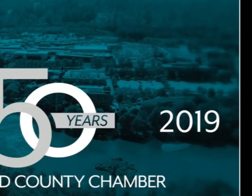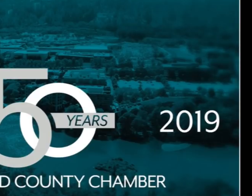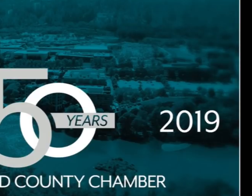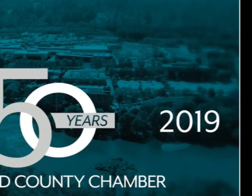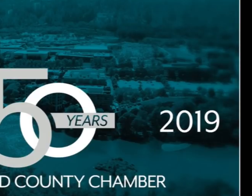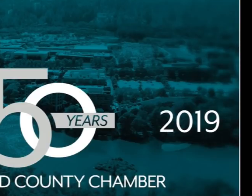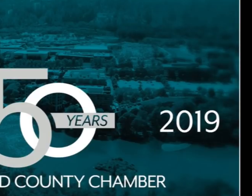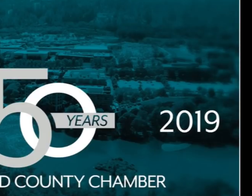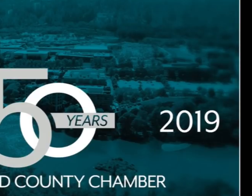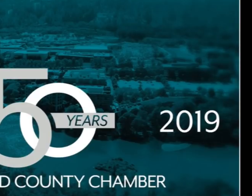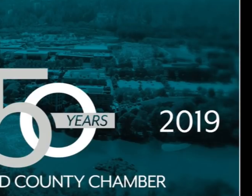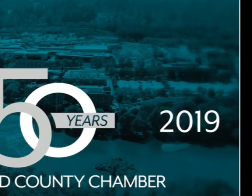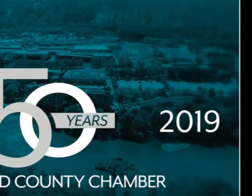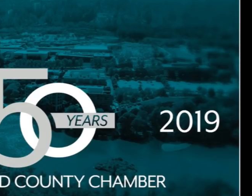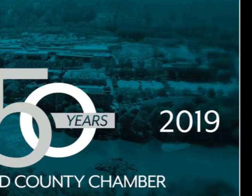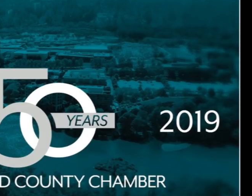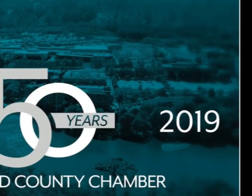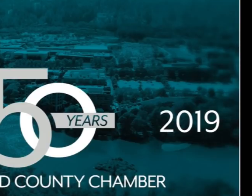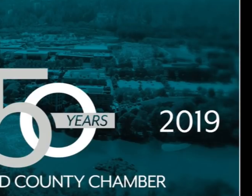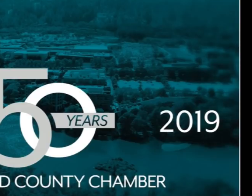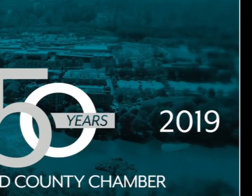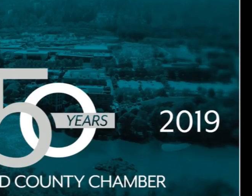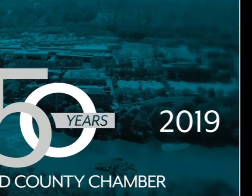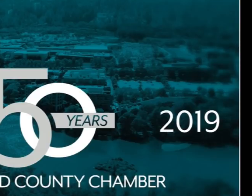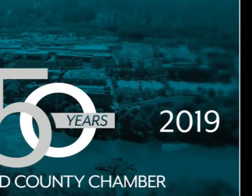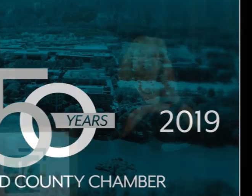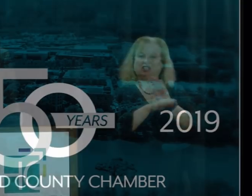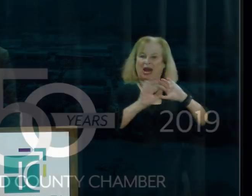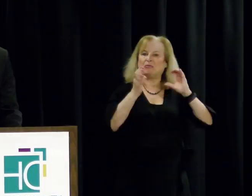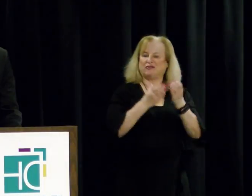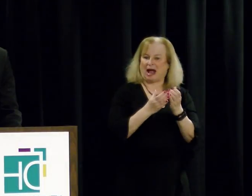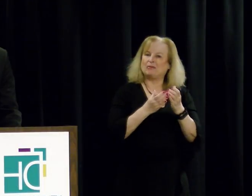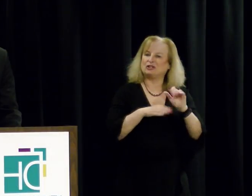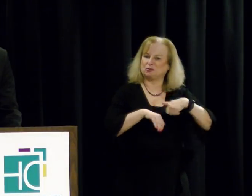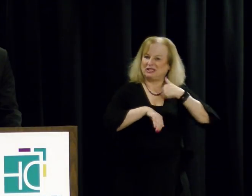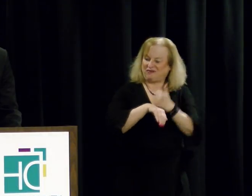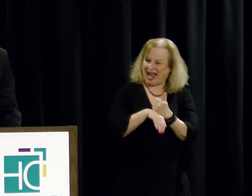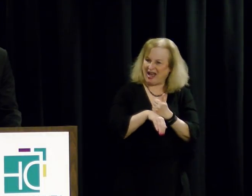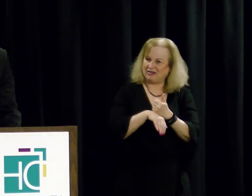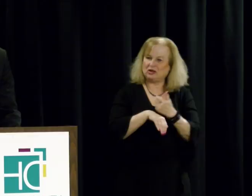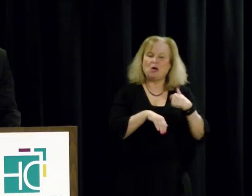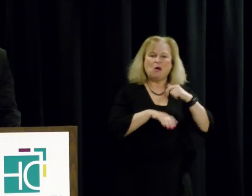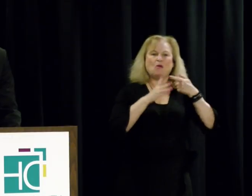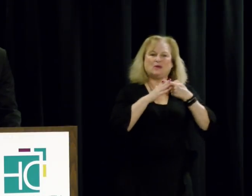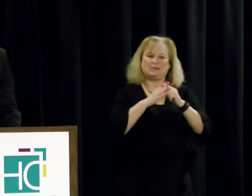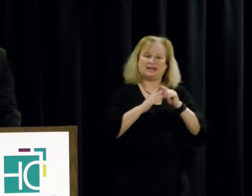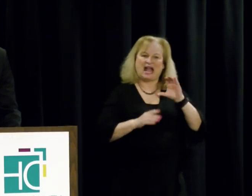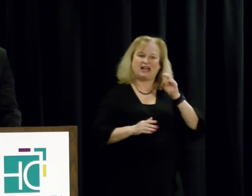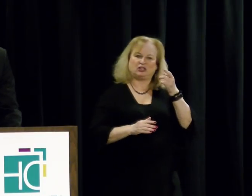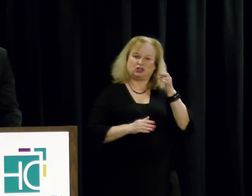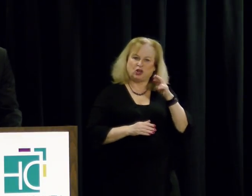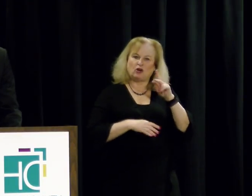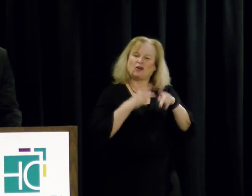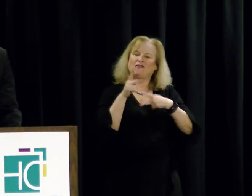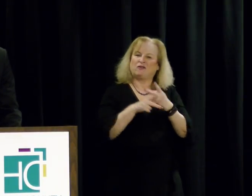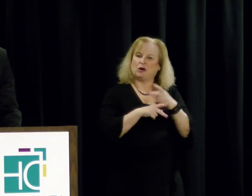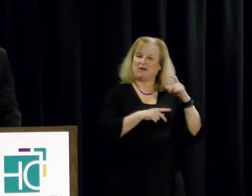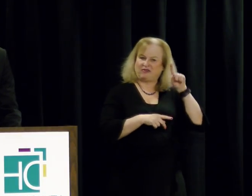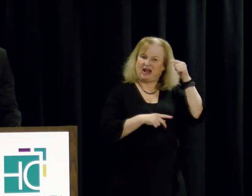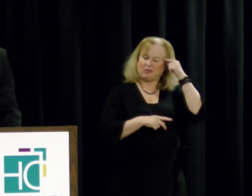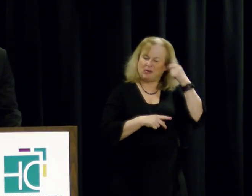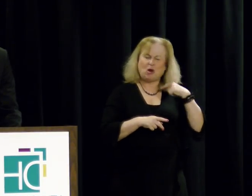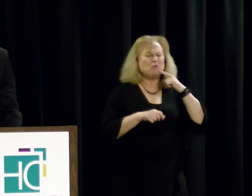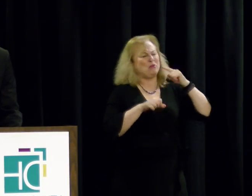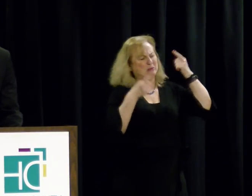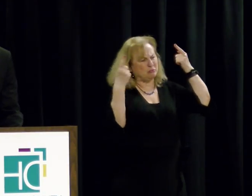1969. The year the Chamber was founded was also the year that we began a charter form of government. And when we swore